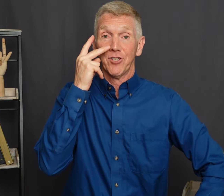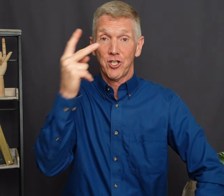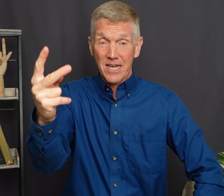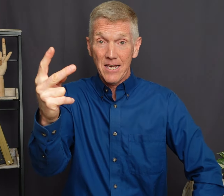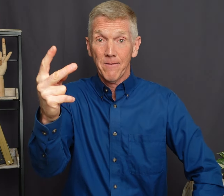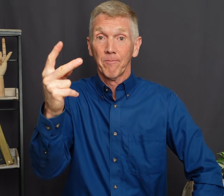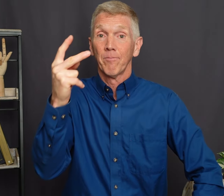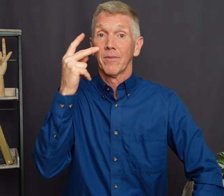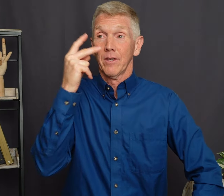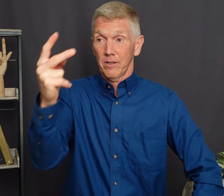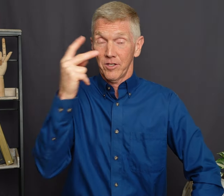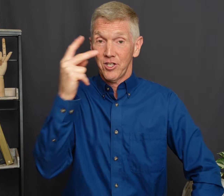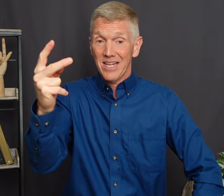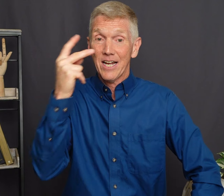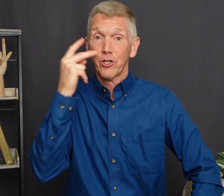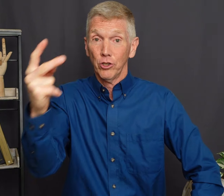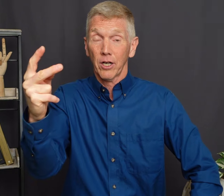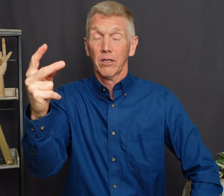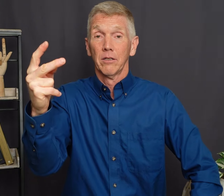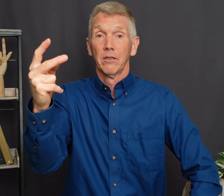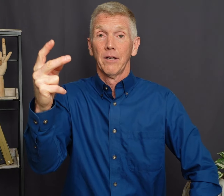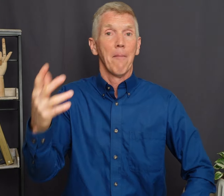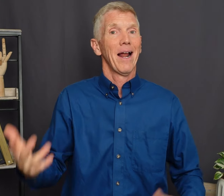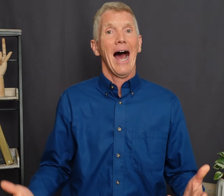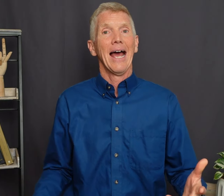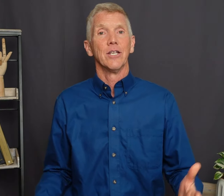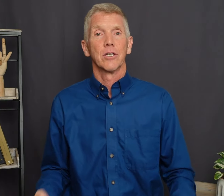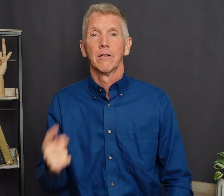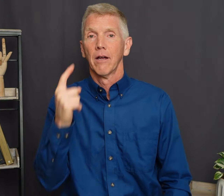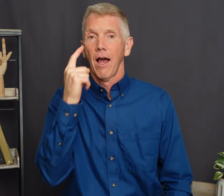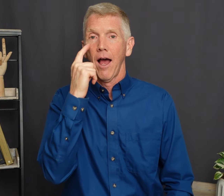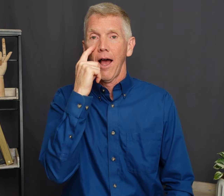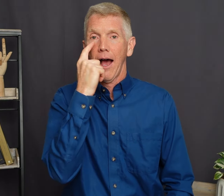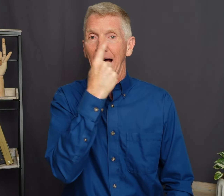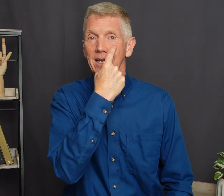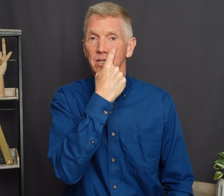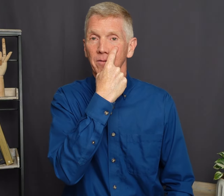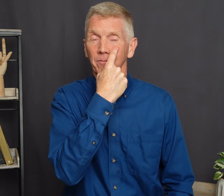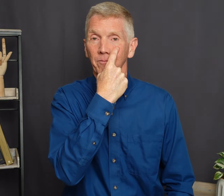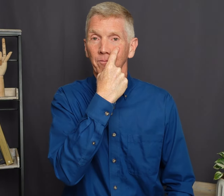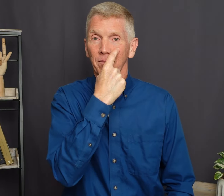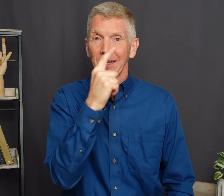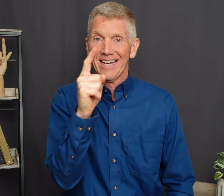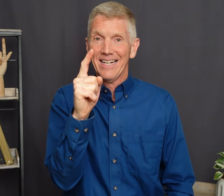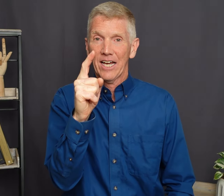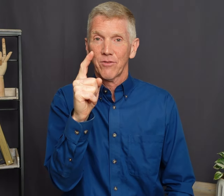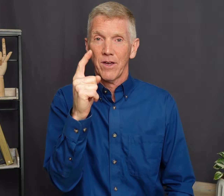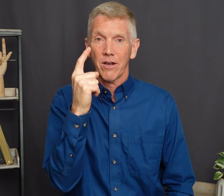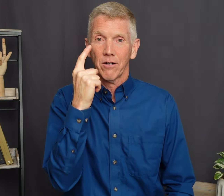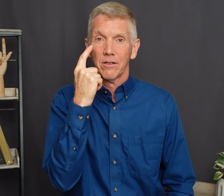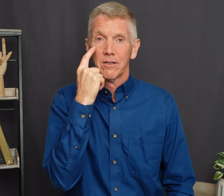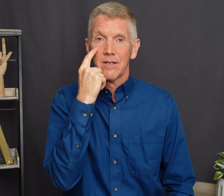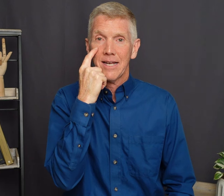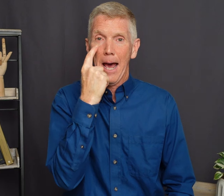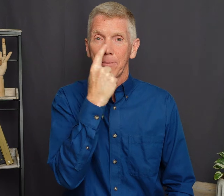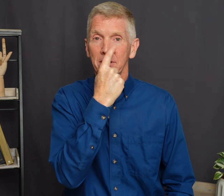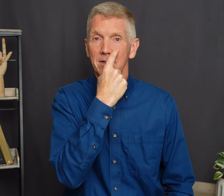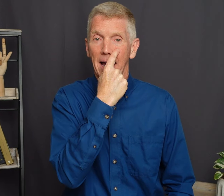see To see and to look How about eyes Eyes Index finger Tap Tap